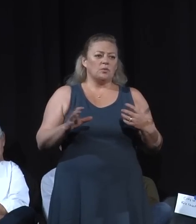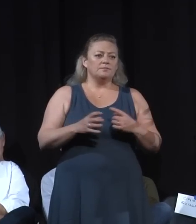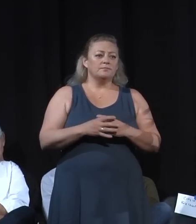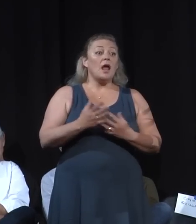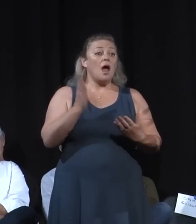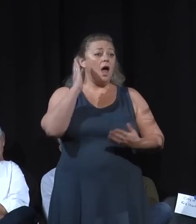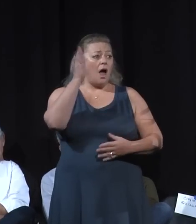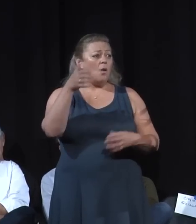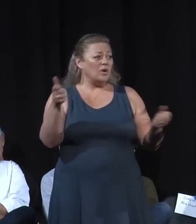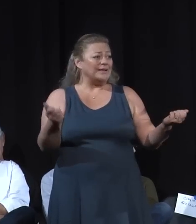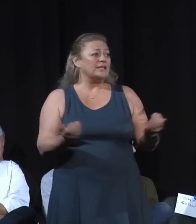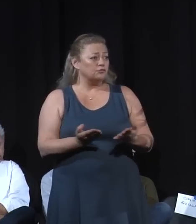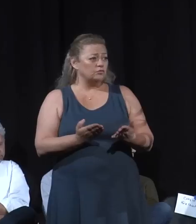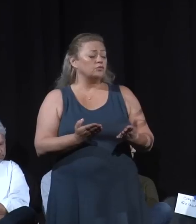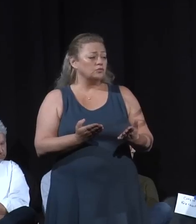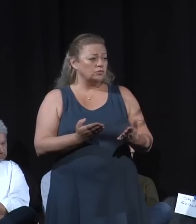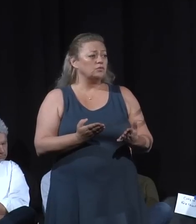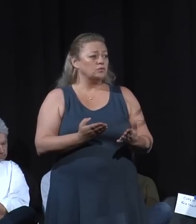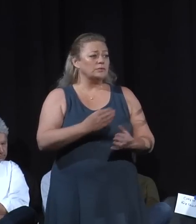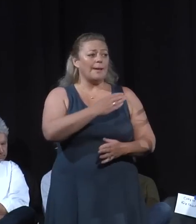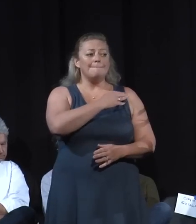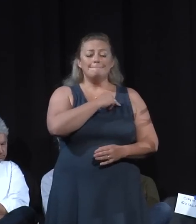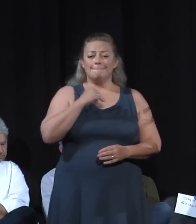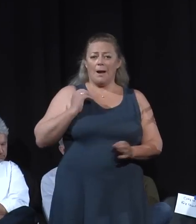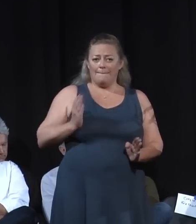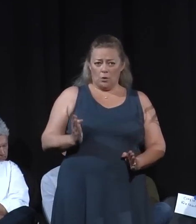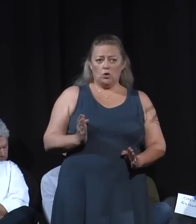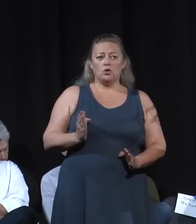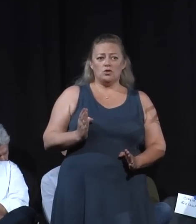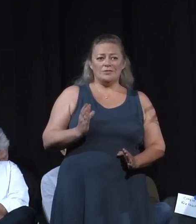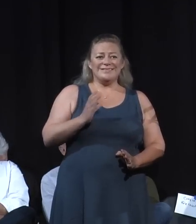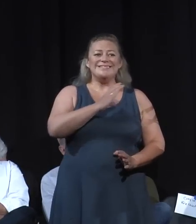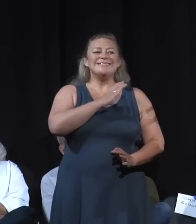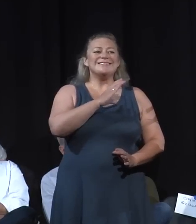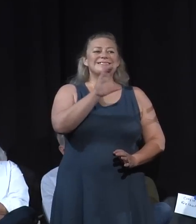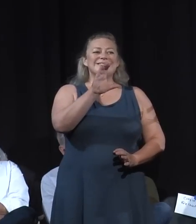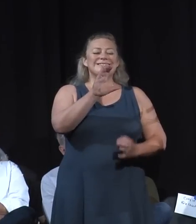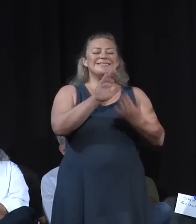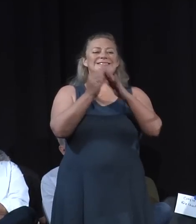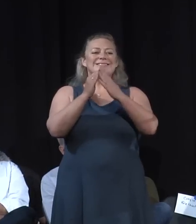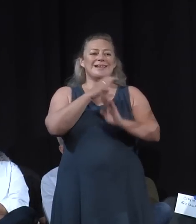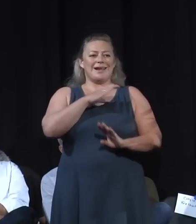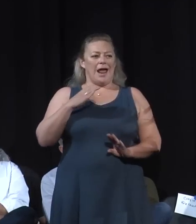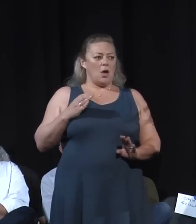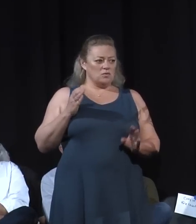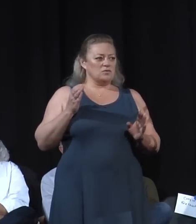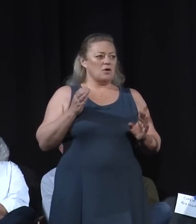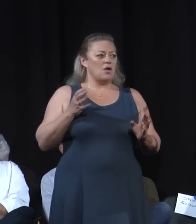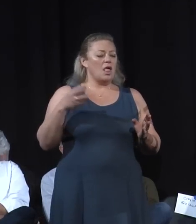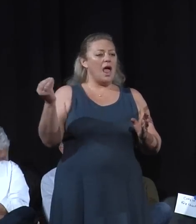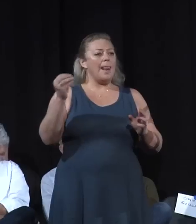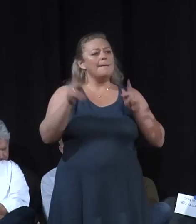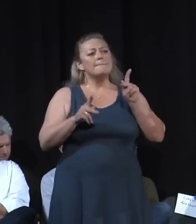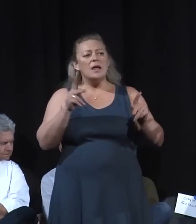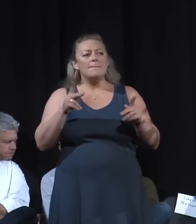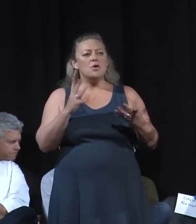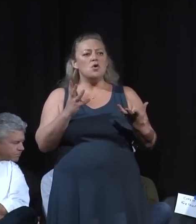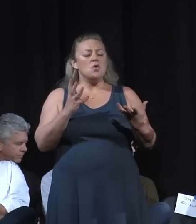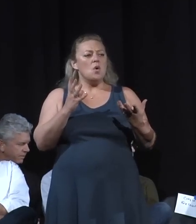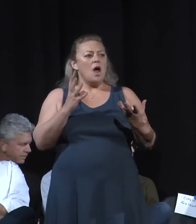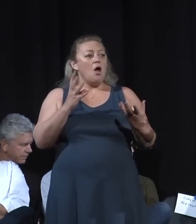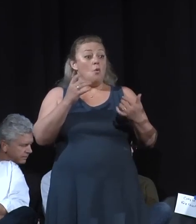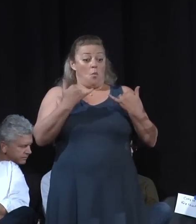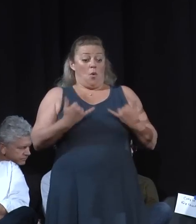members of the CAL FIRE Incident Management Team 4 staff. These are the people who are embedded right now at the Ventura County Fairgrounds,